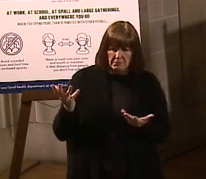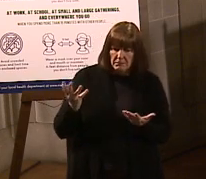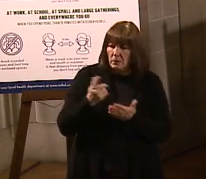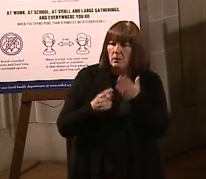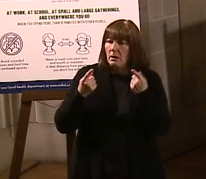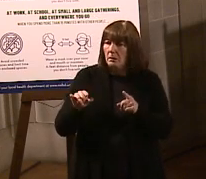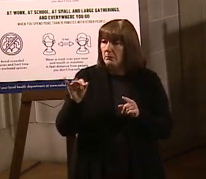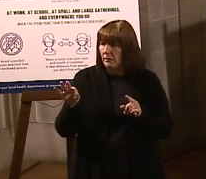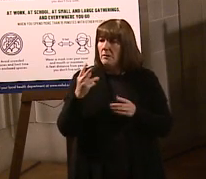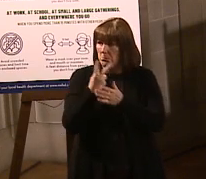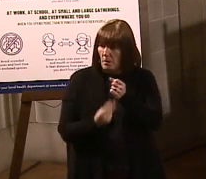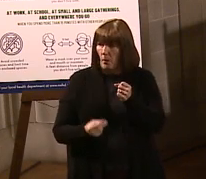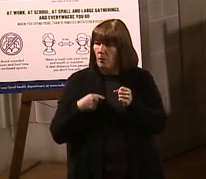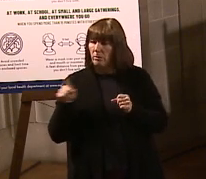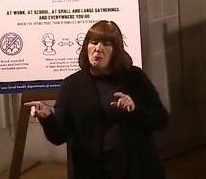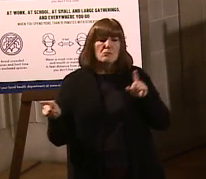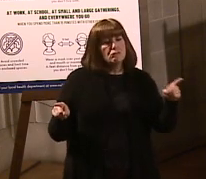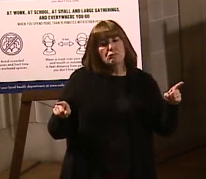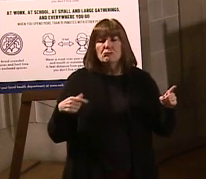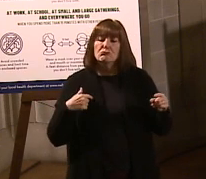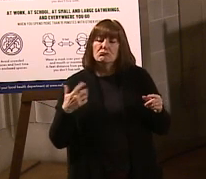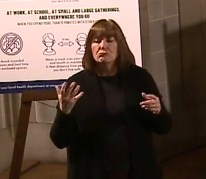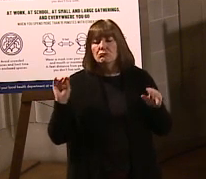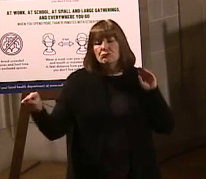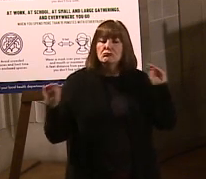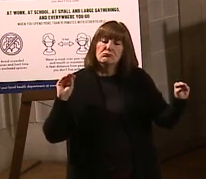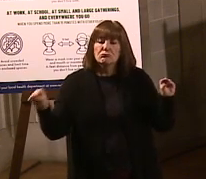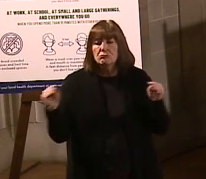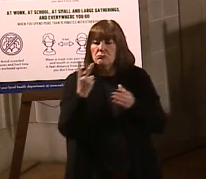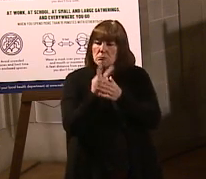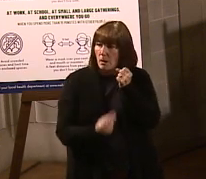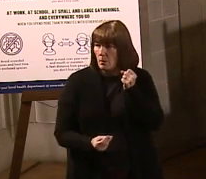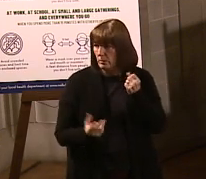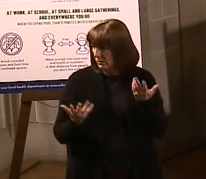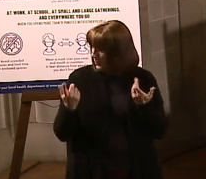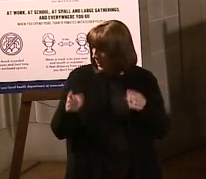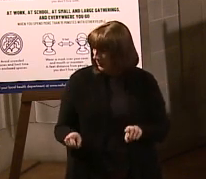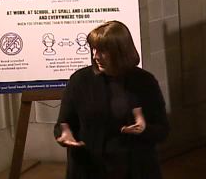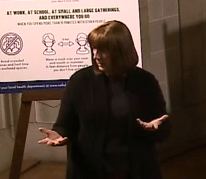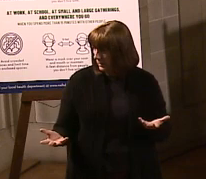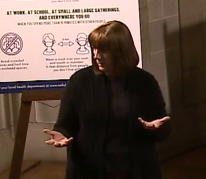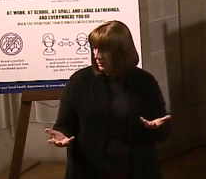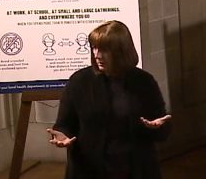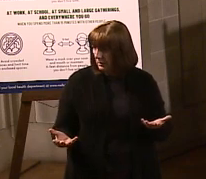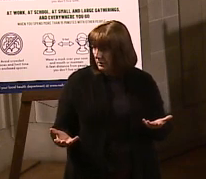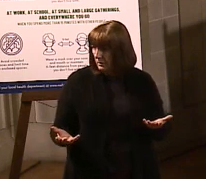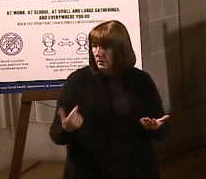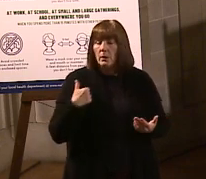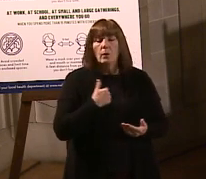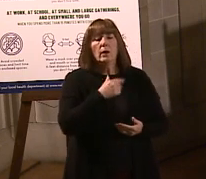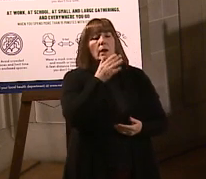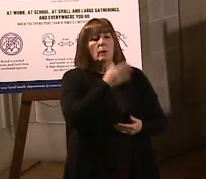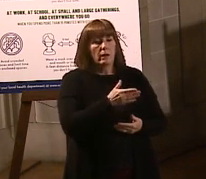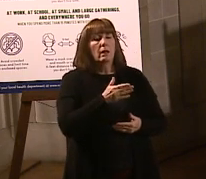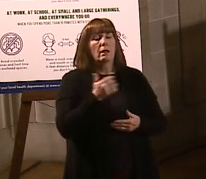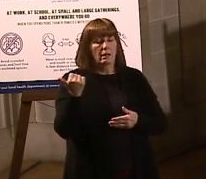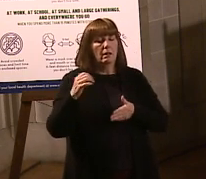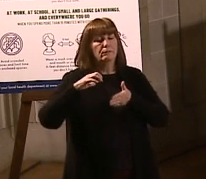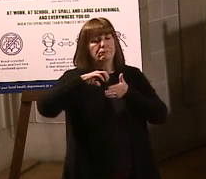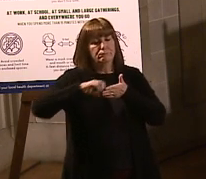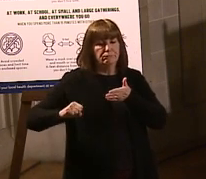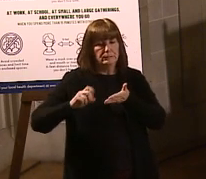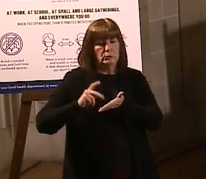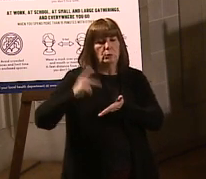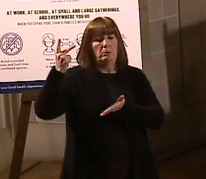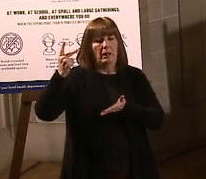What happens if you do? What happens if I decide I just want to cover my bases and I register both Douglas and the state? We'll deduplicate that. We will deduplicate that, so it will not